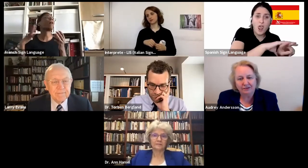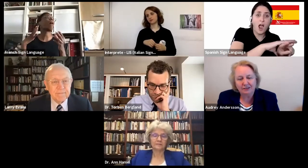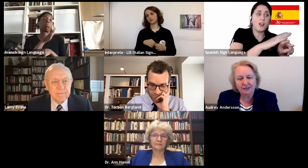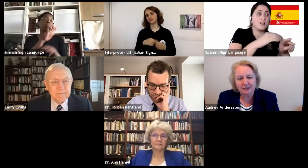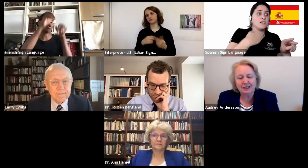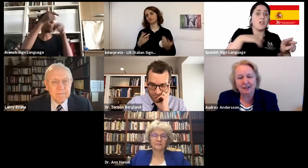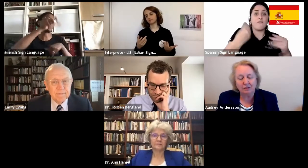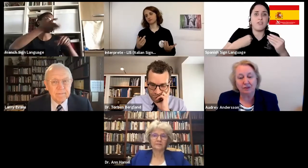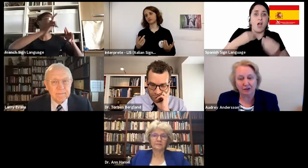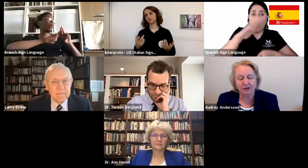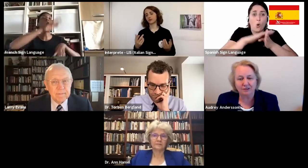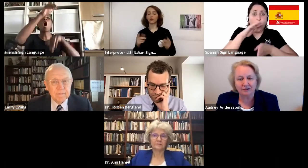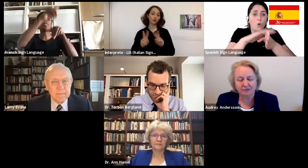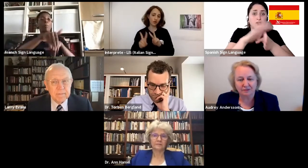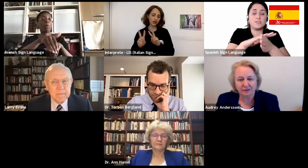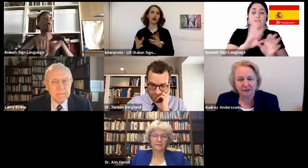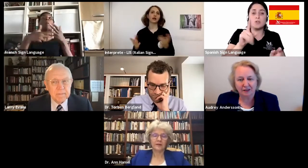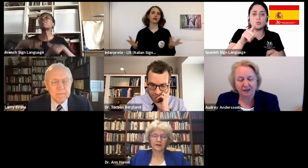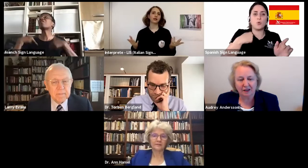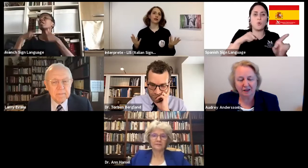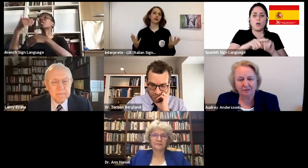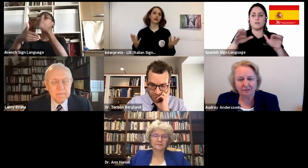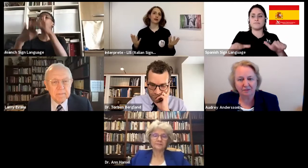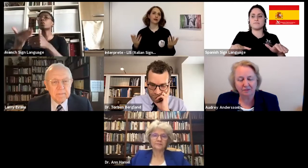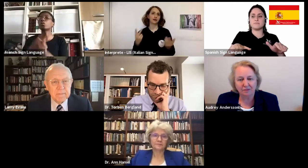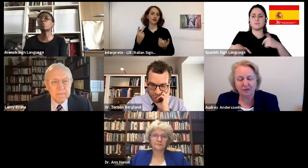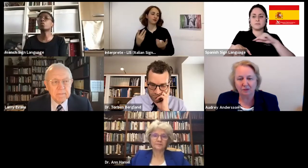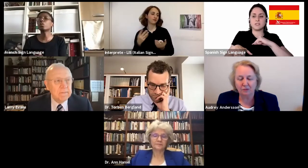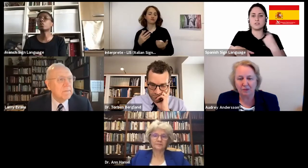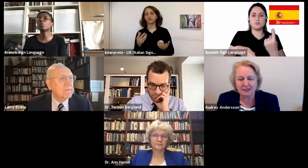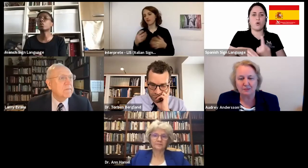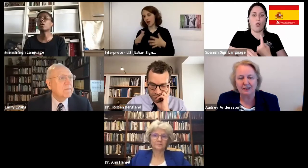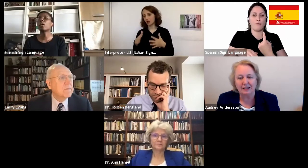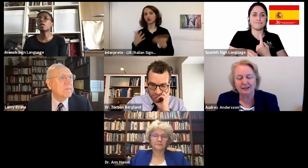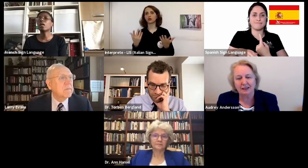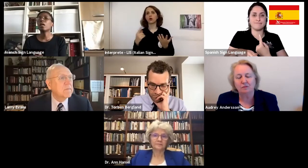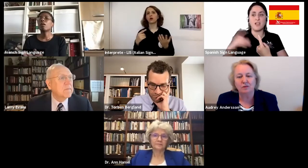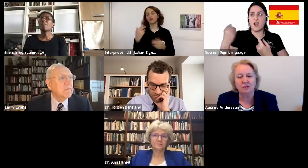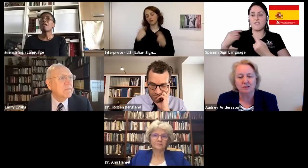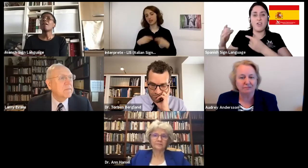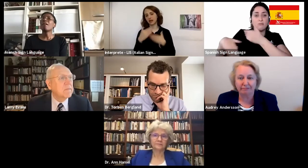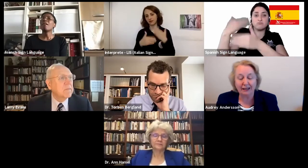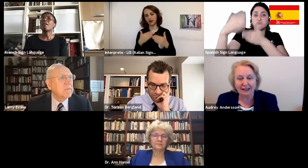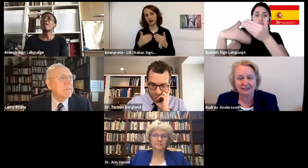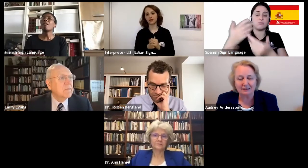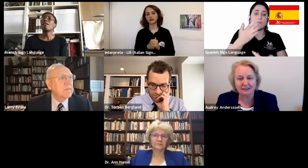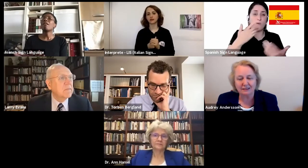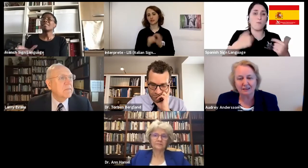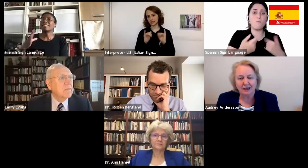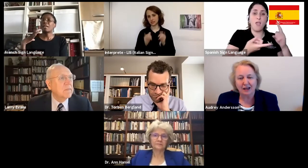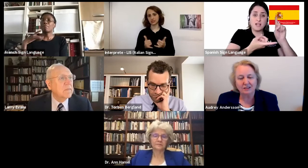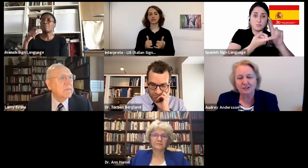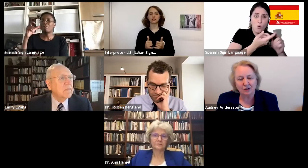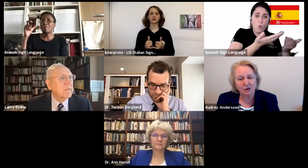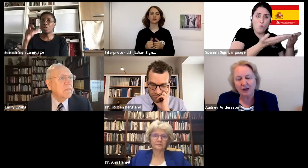left dealing with the loss. Yeah. You know, when my husband died, it was an accident.